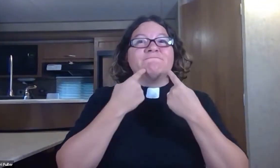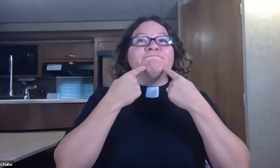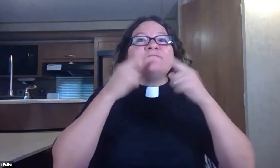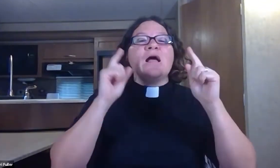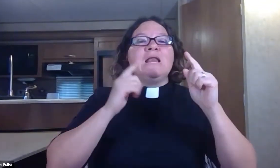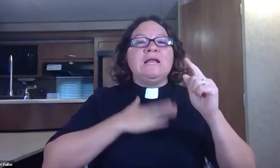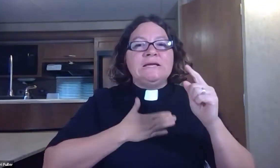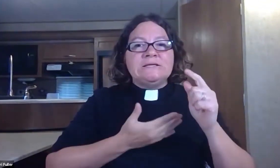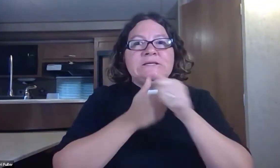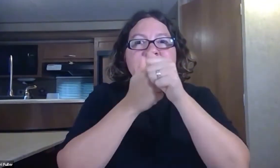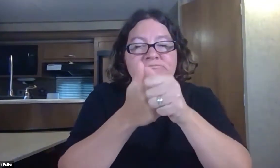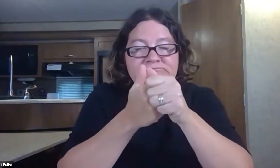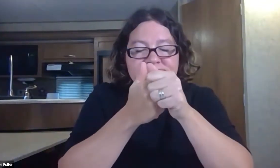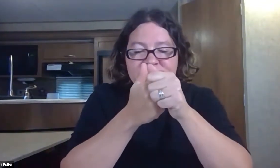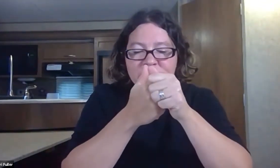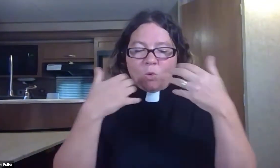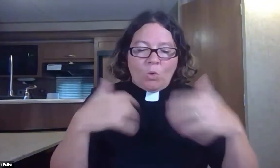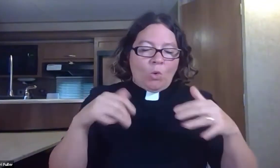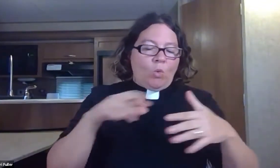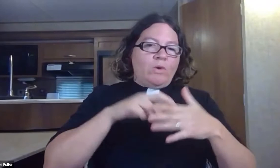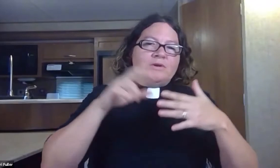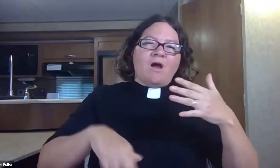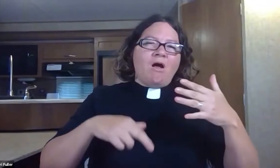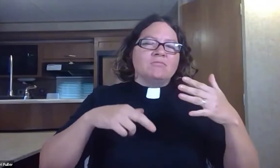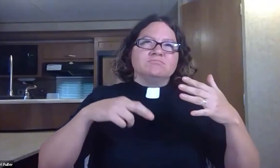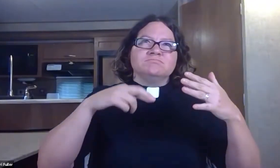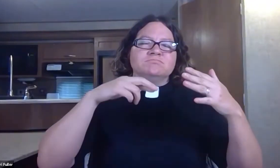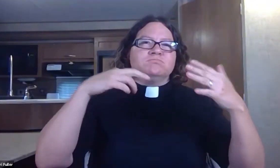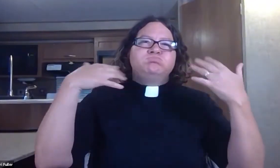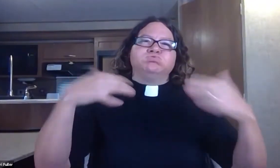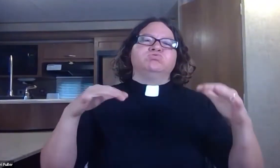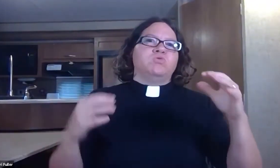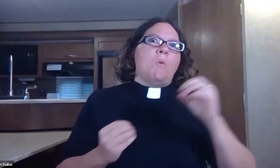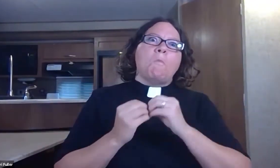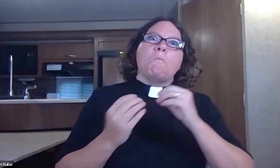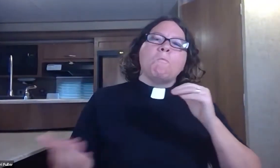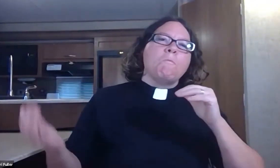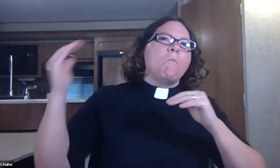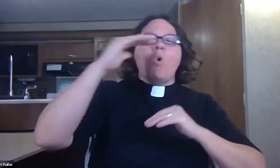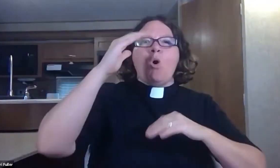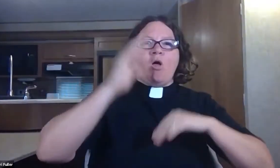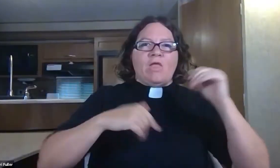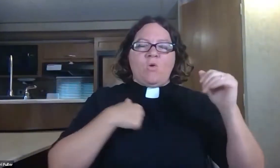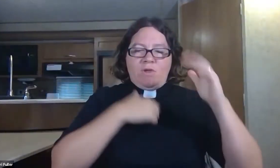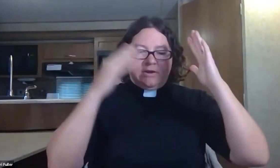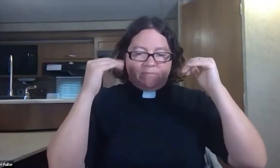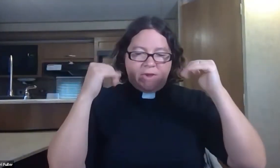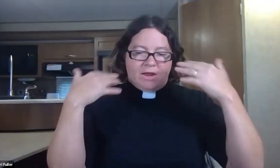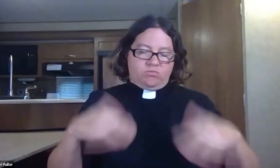sometimes but when we're willing the results are always so much more than